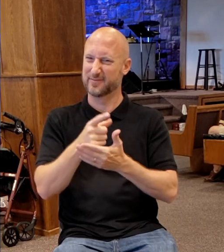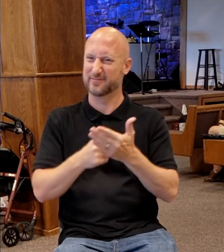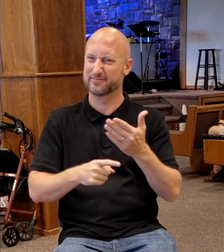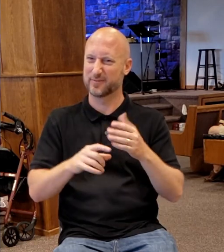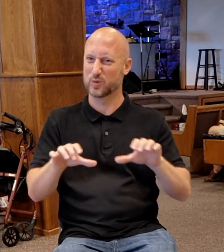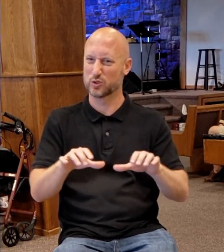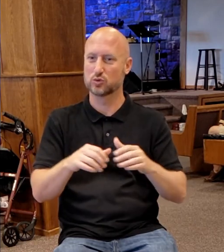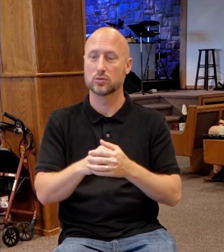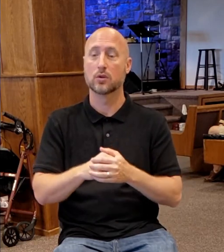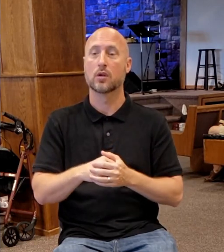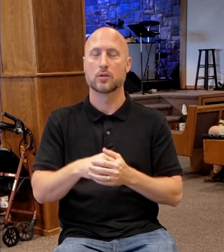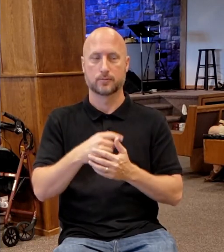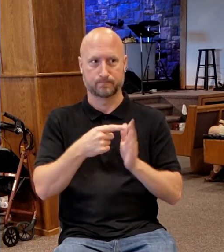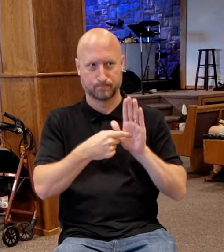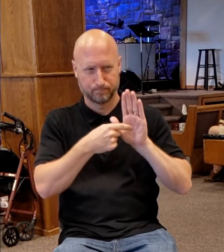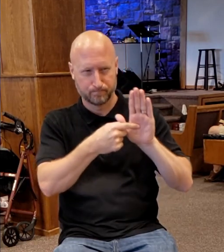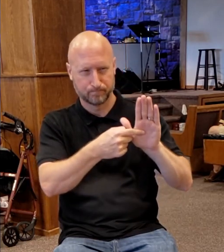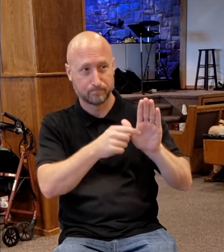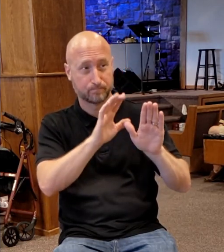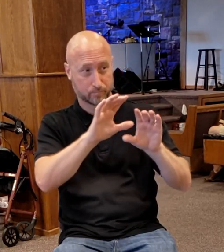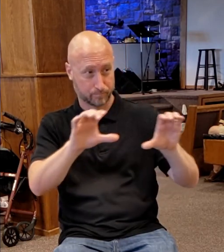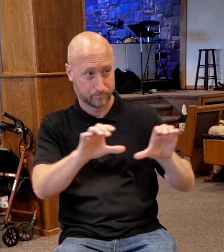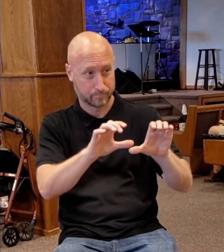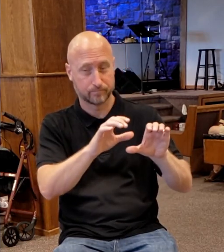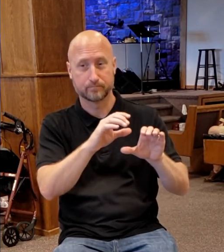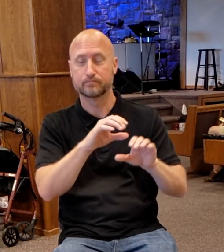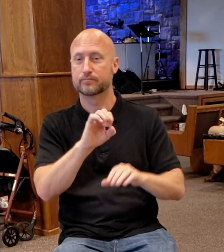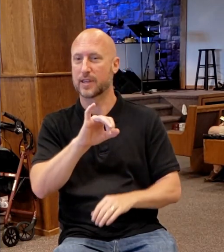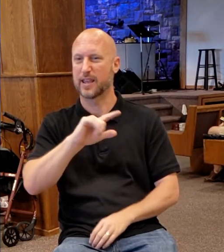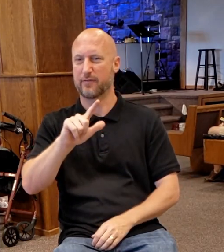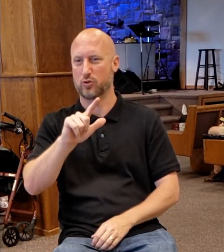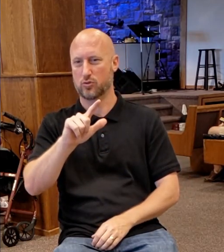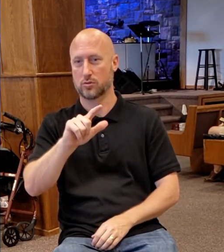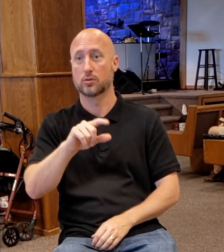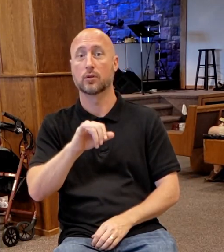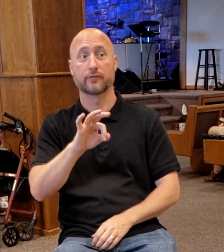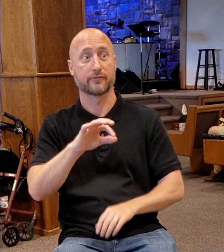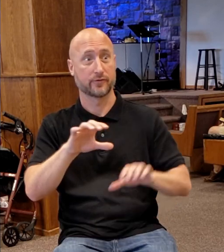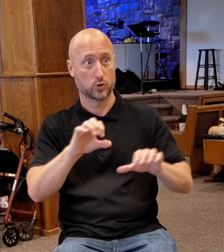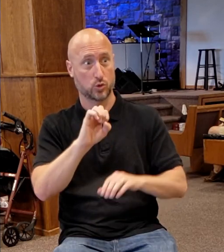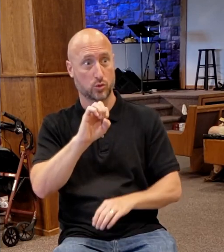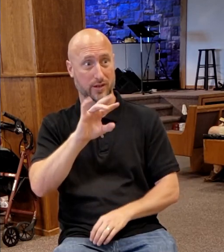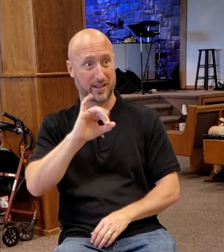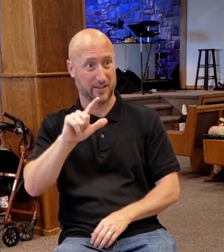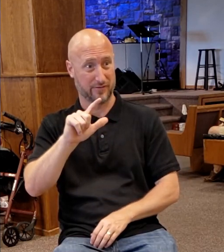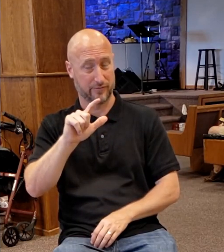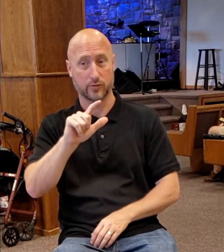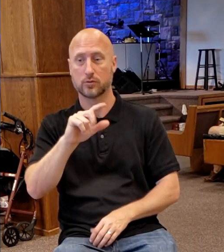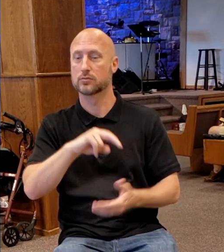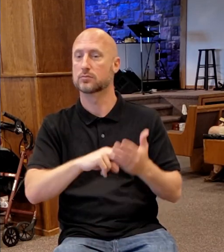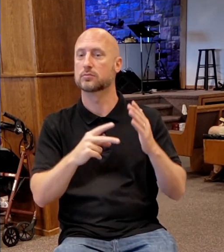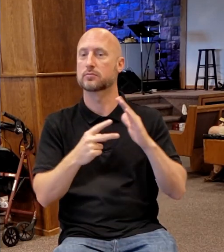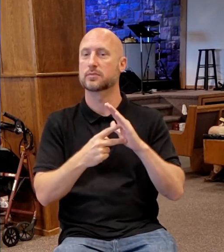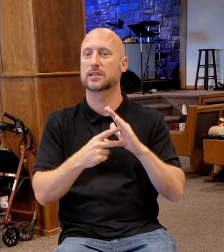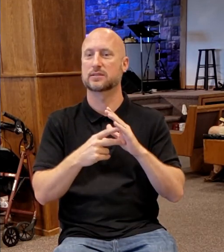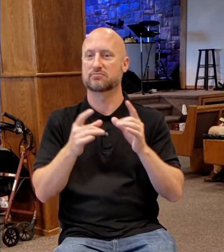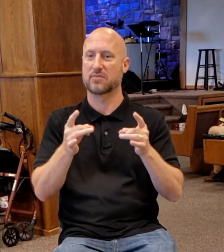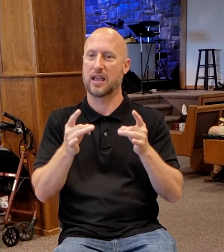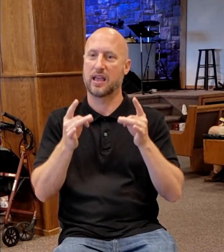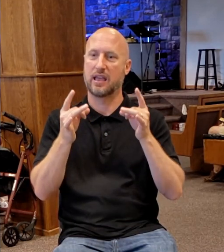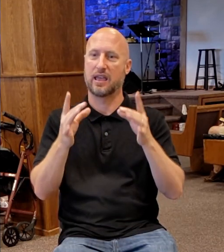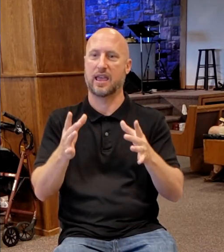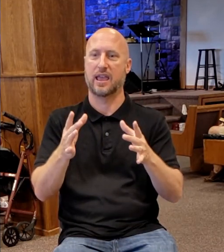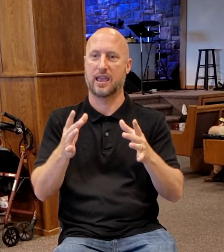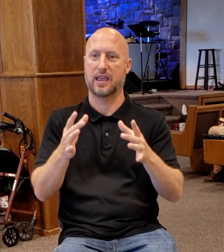deeds were evil. For everyone that doeth evil hateth, that's what he said, everyone that